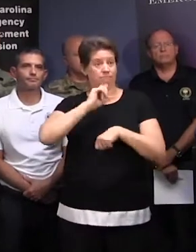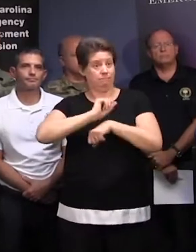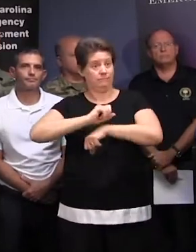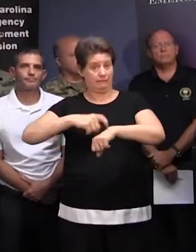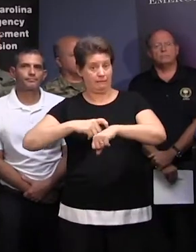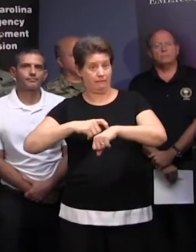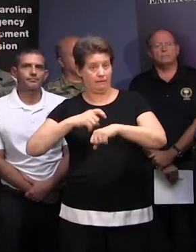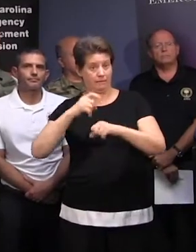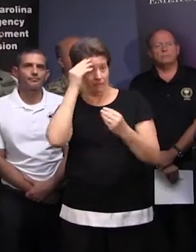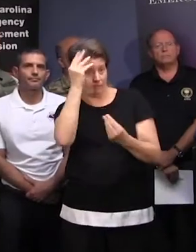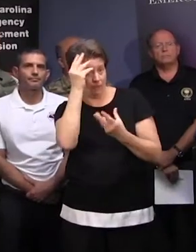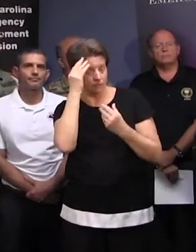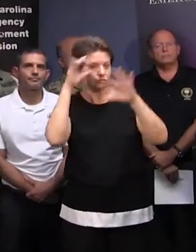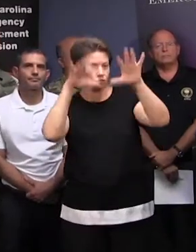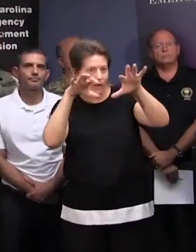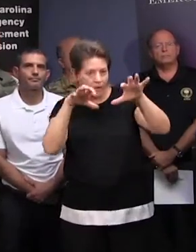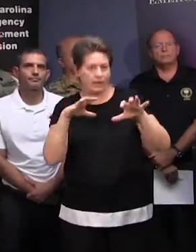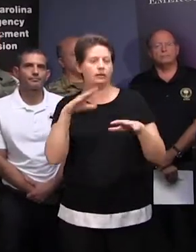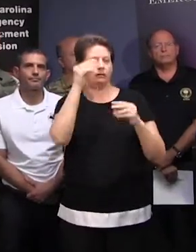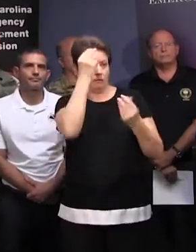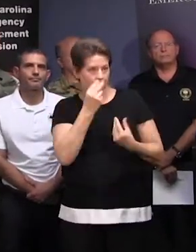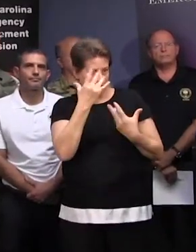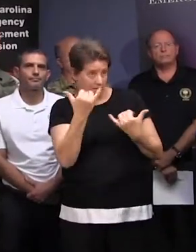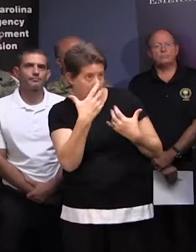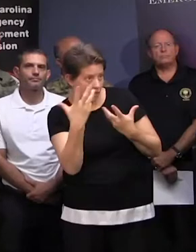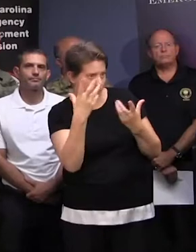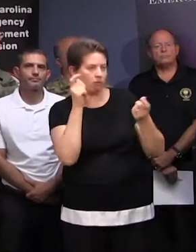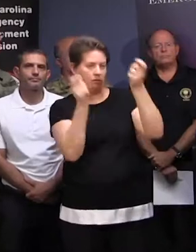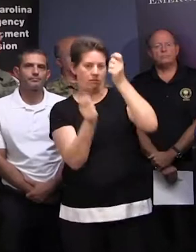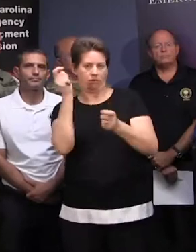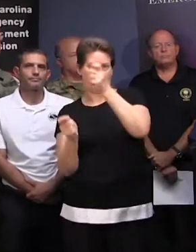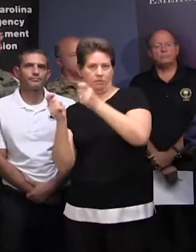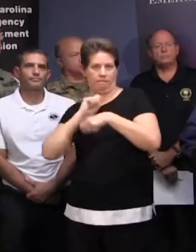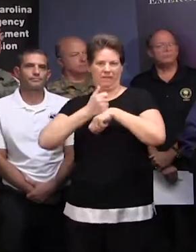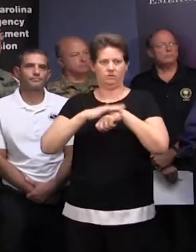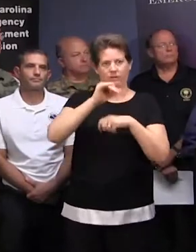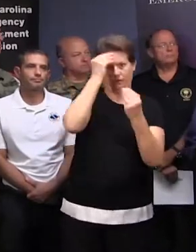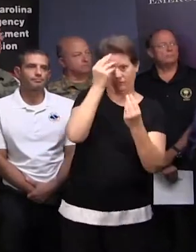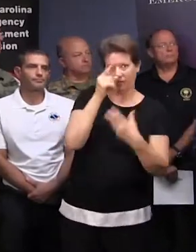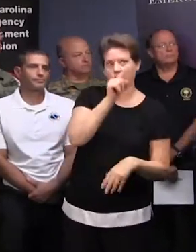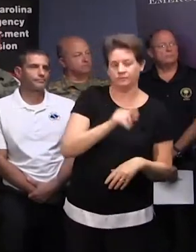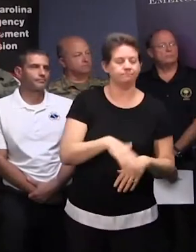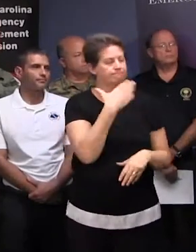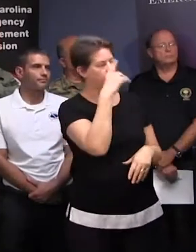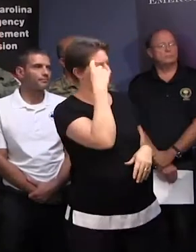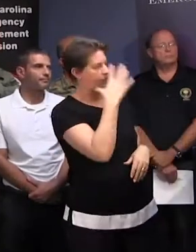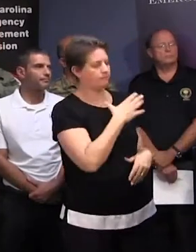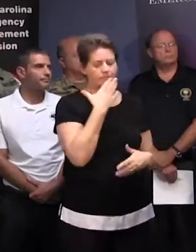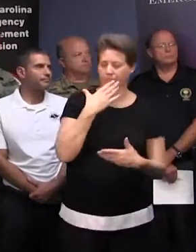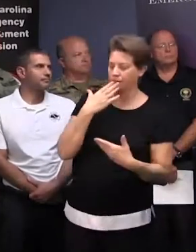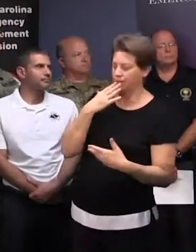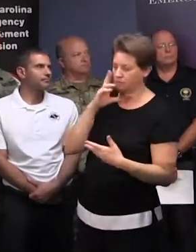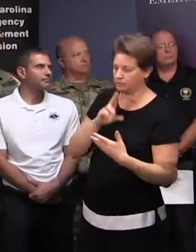rainfall and making adjustments to our plan as needed based on actual data. Thank you, Governor. Thank you, Secretary.